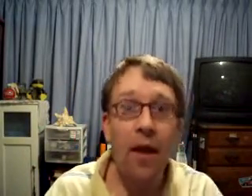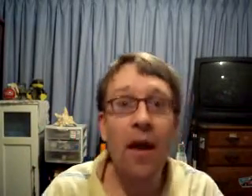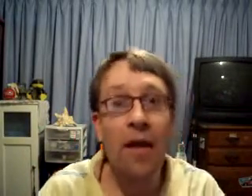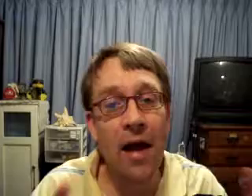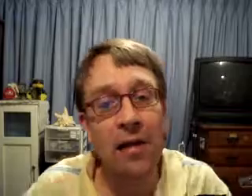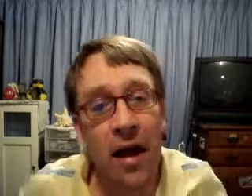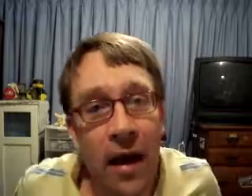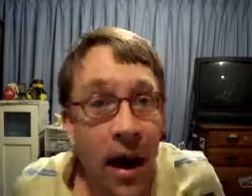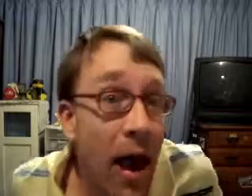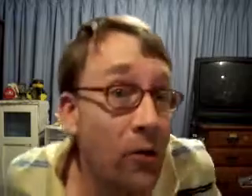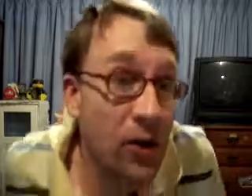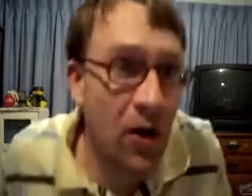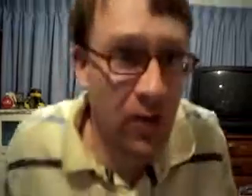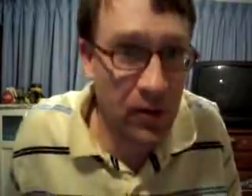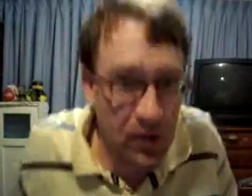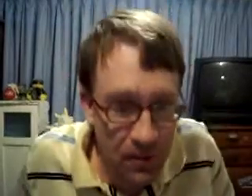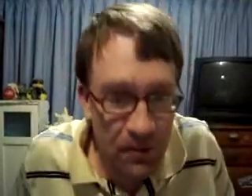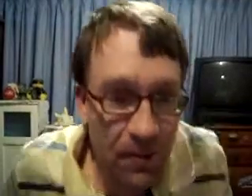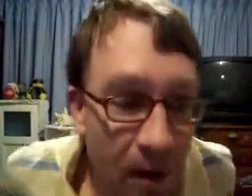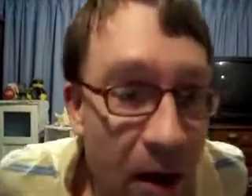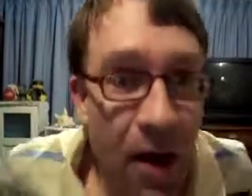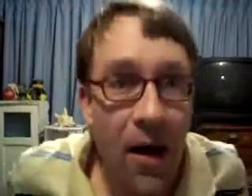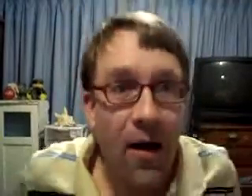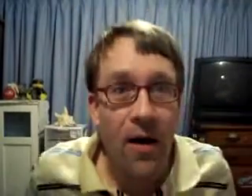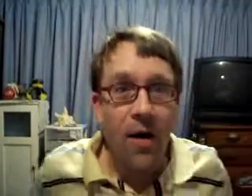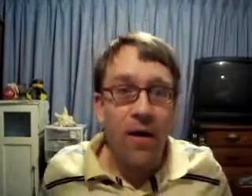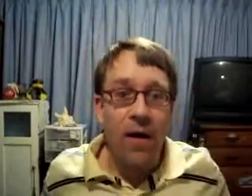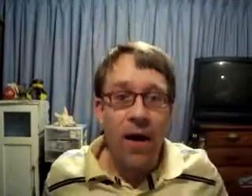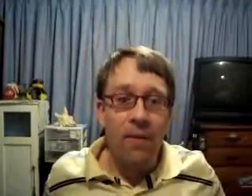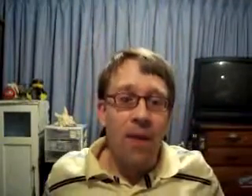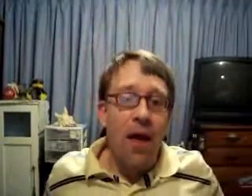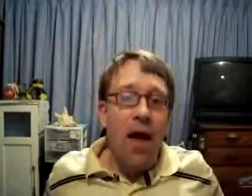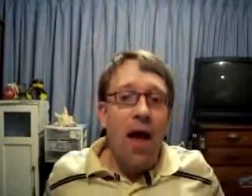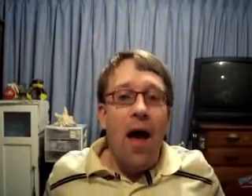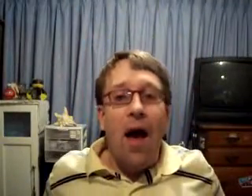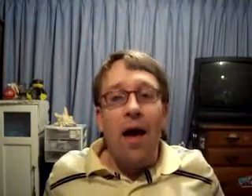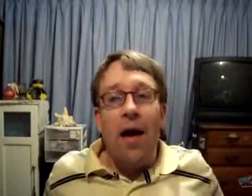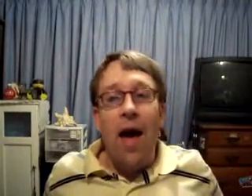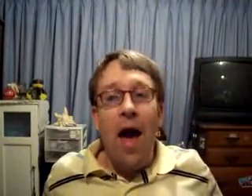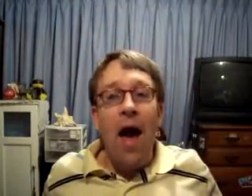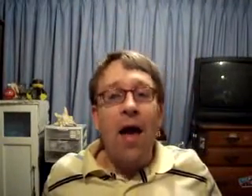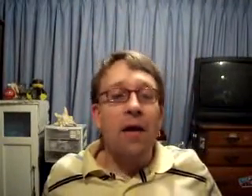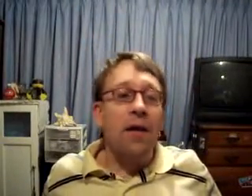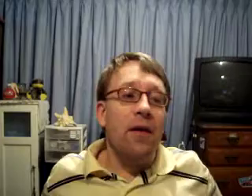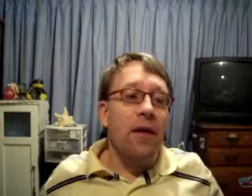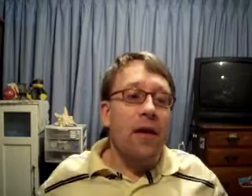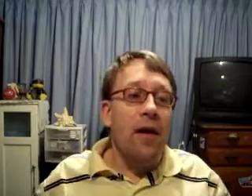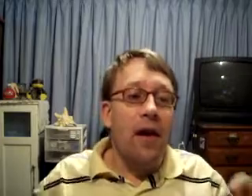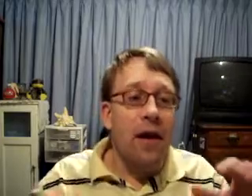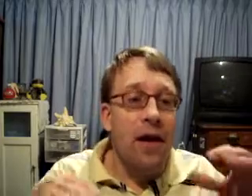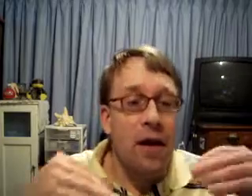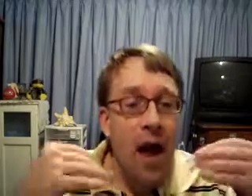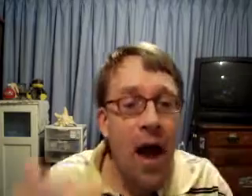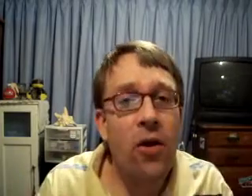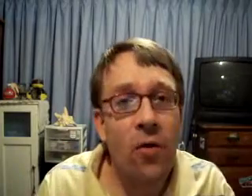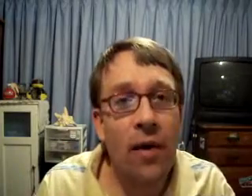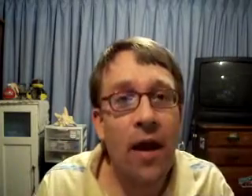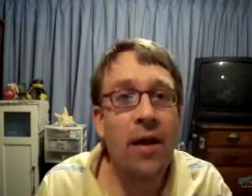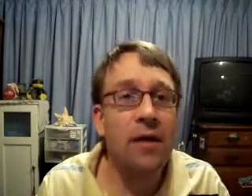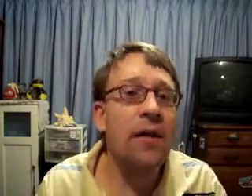And that's how you get hail stones. All right. And now you're beginning to